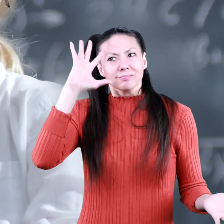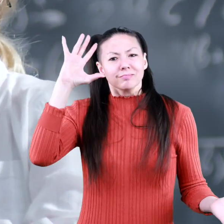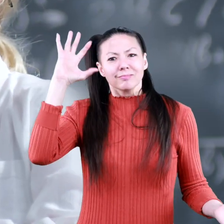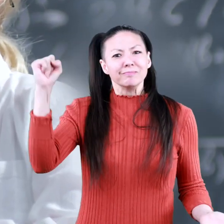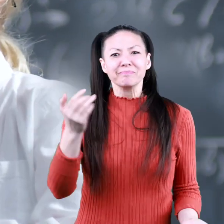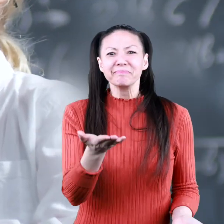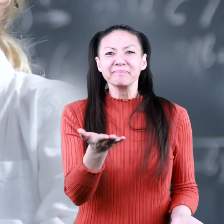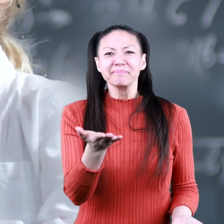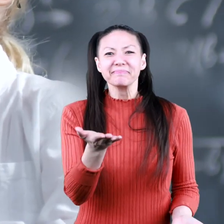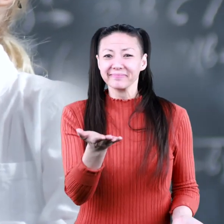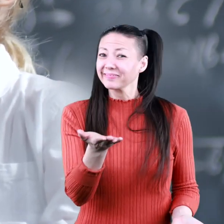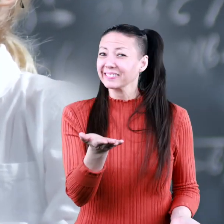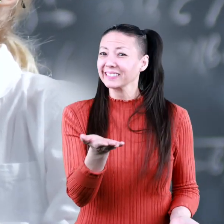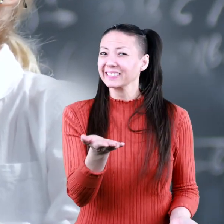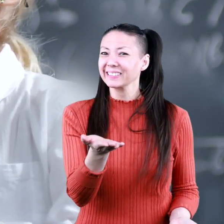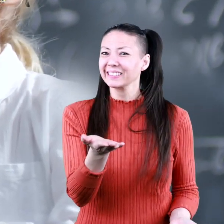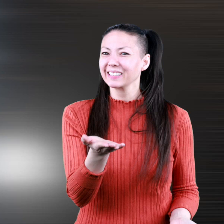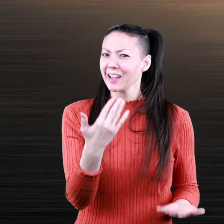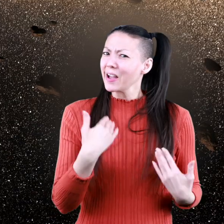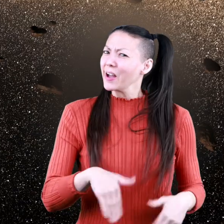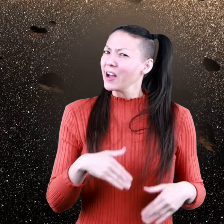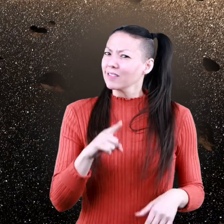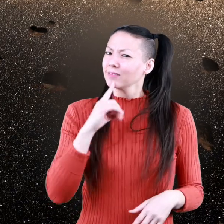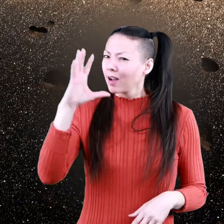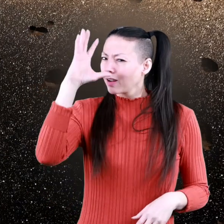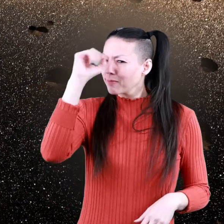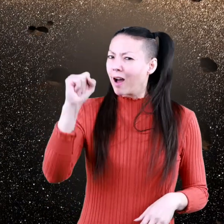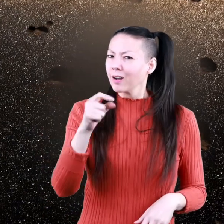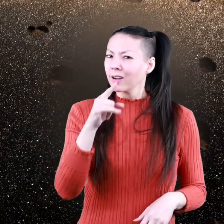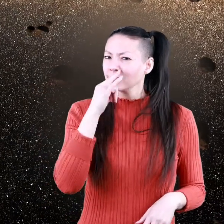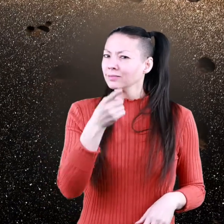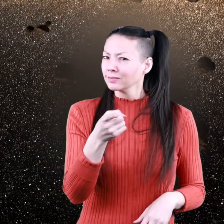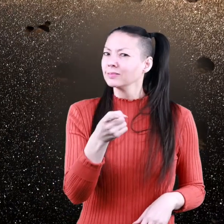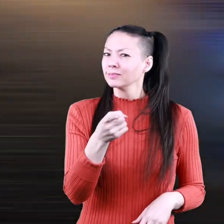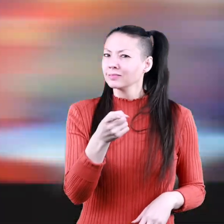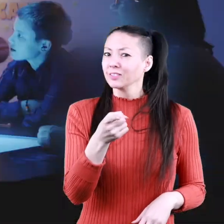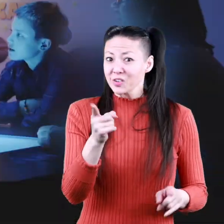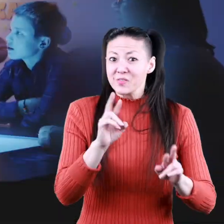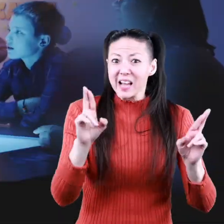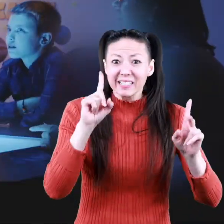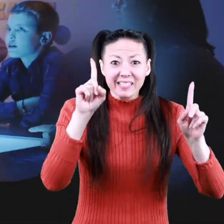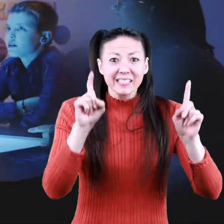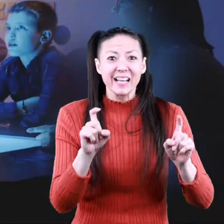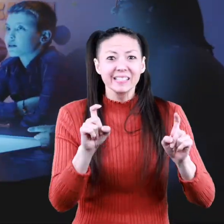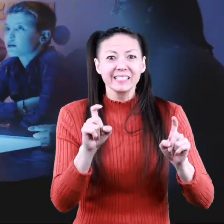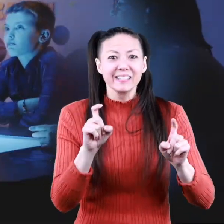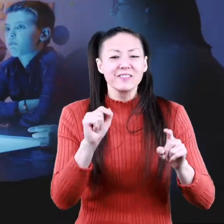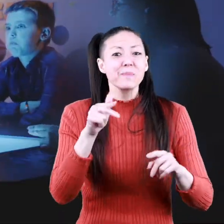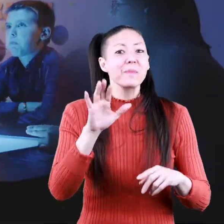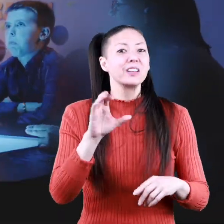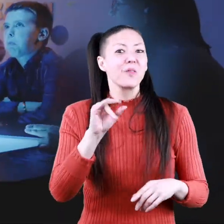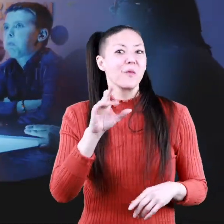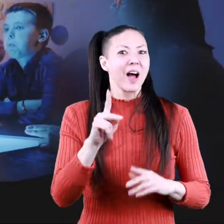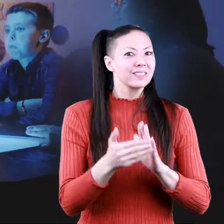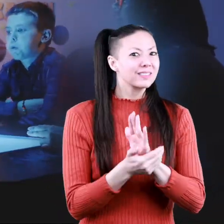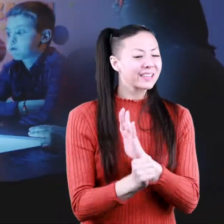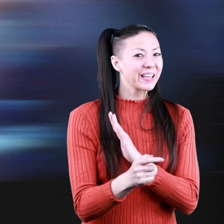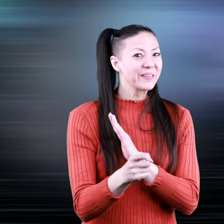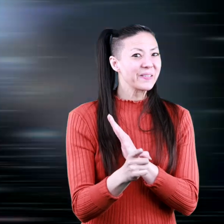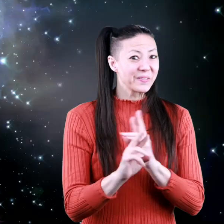a really smart kid! Okay, really smart kid, are you ready to test your space rock skills? See